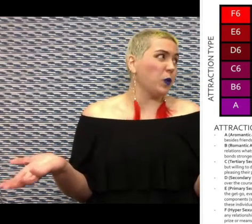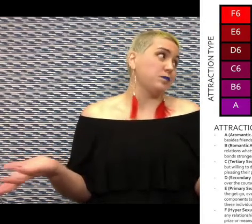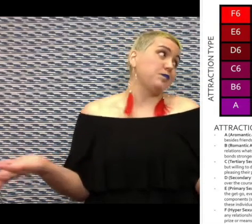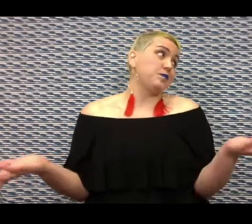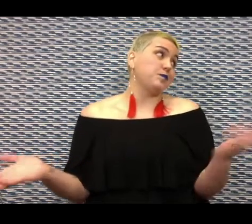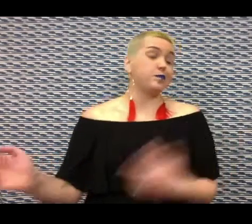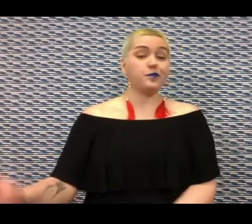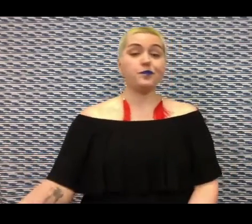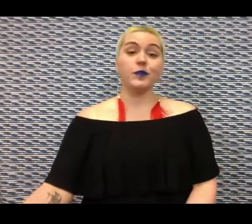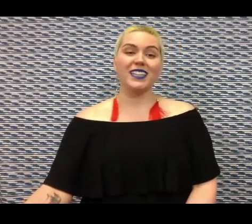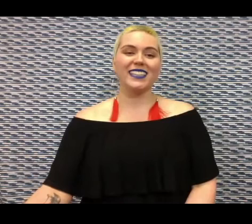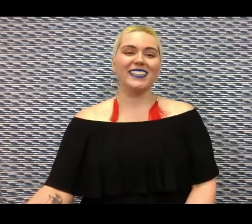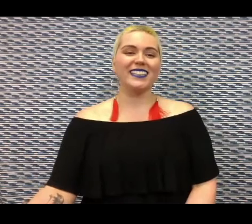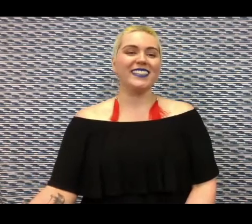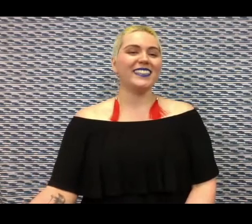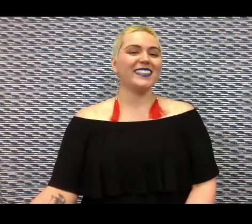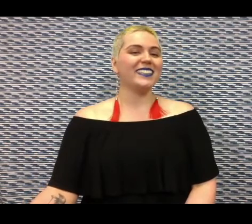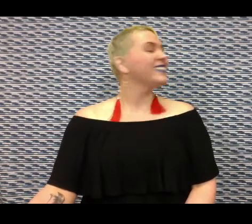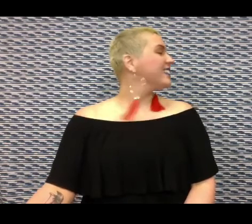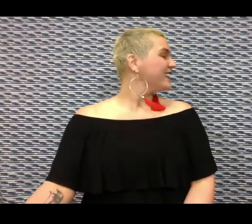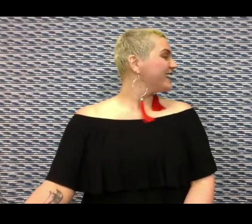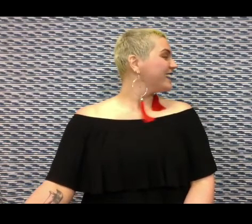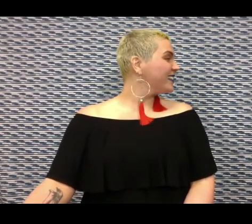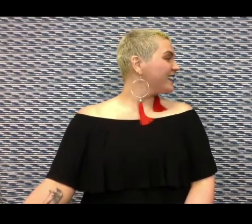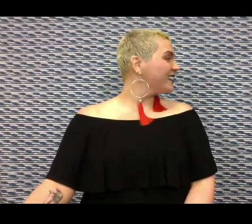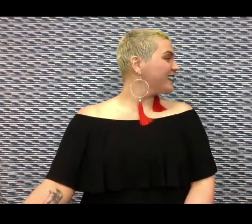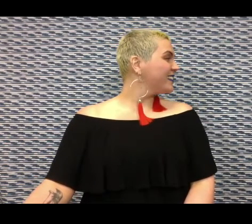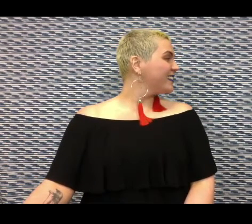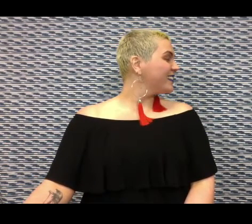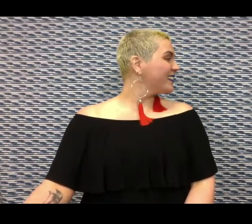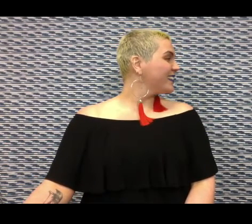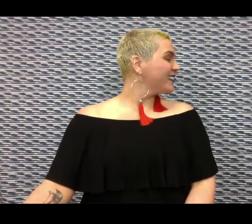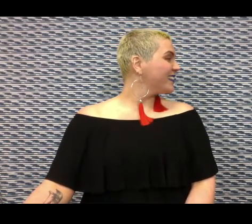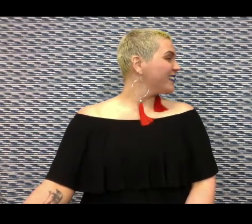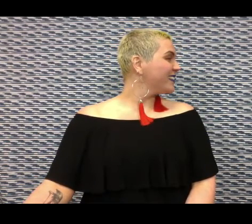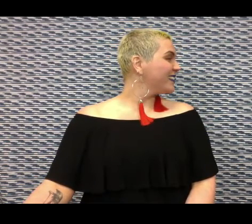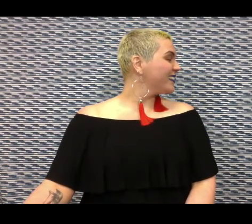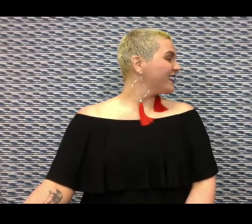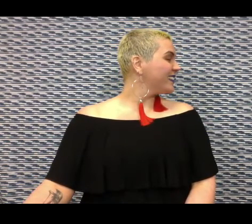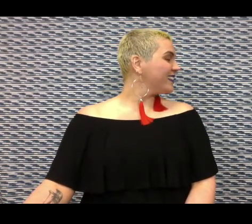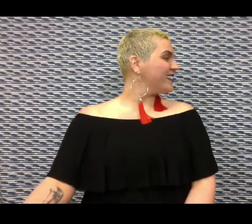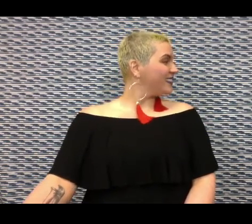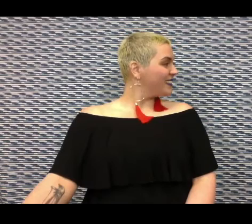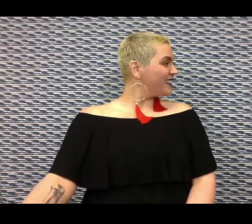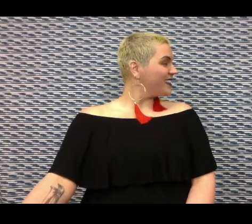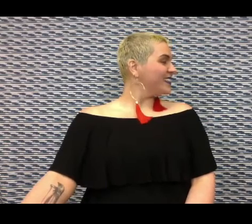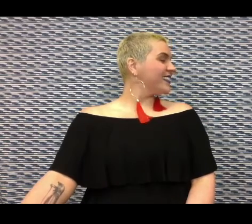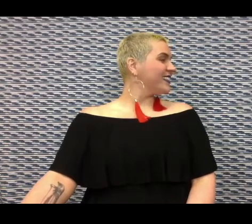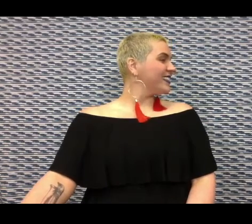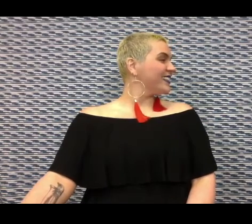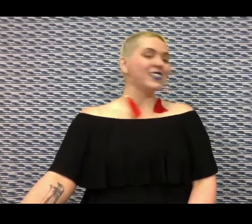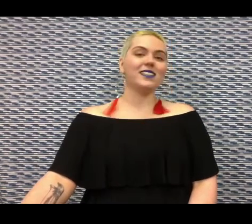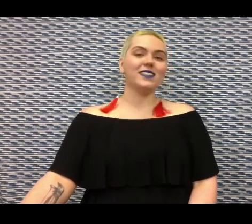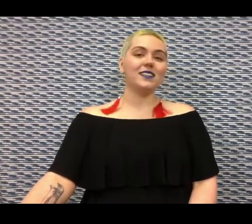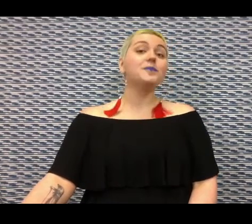people? For people seeking new relationships it can help to have terms to help you better understand how you and a new partner